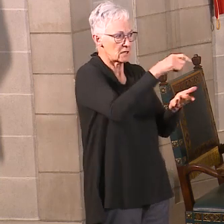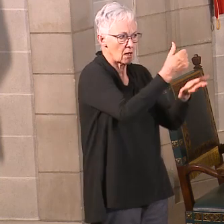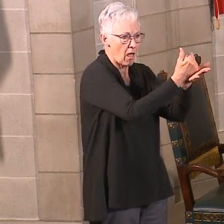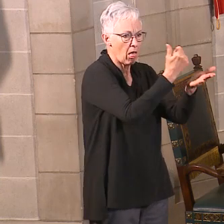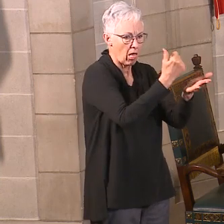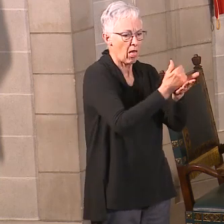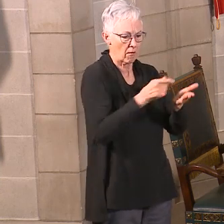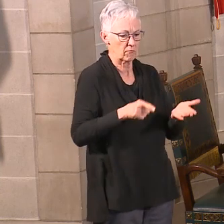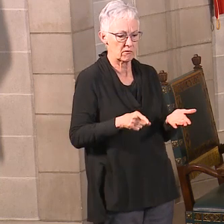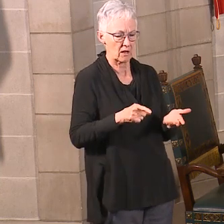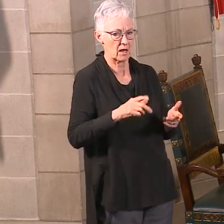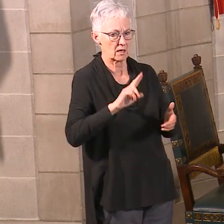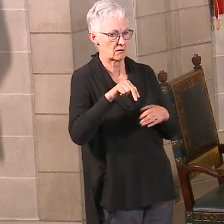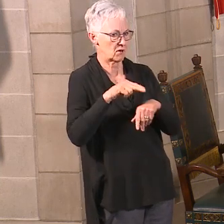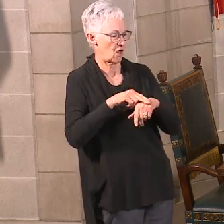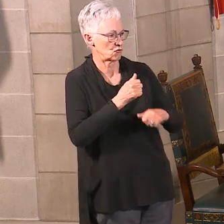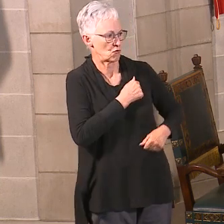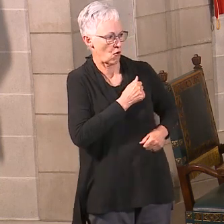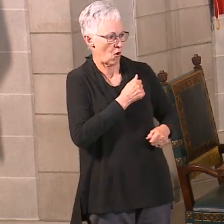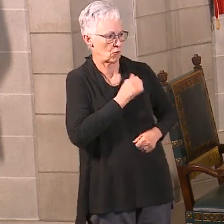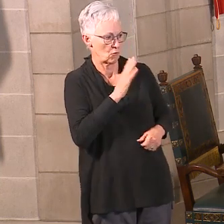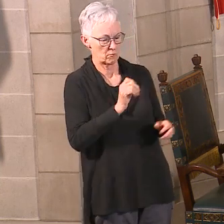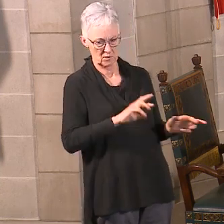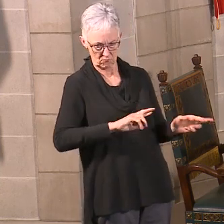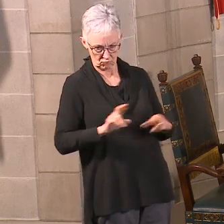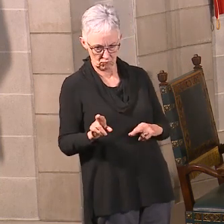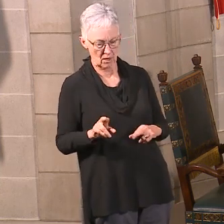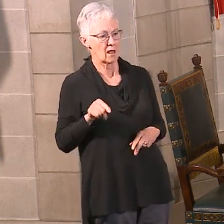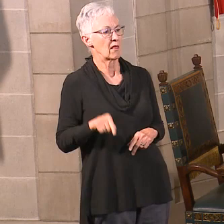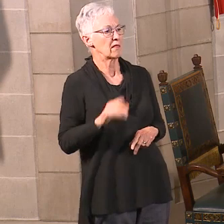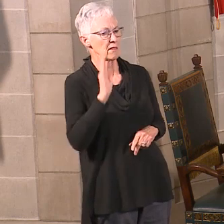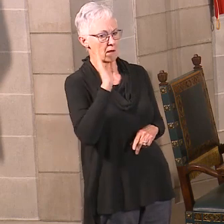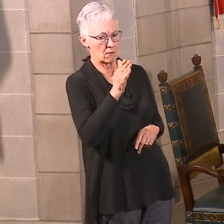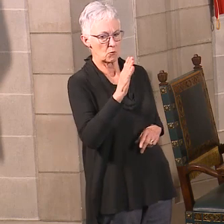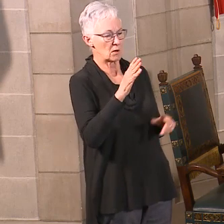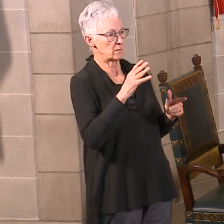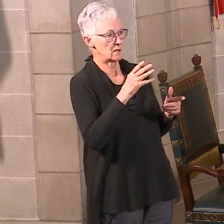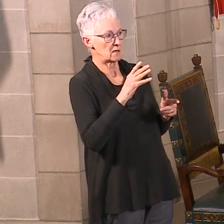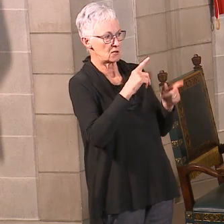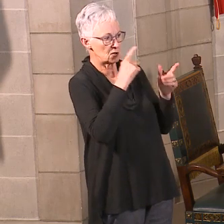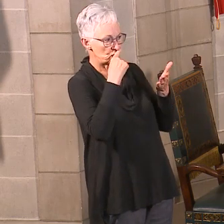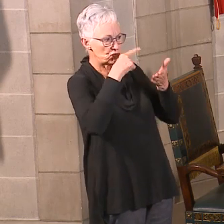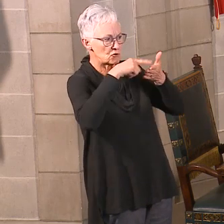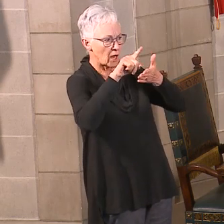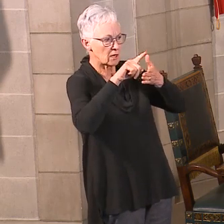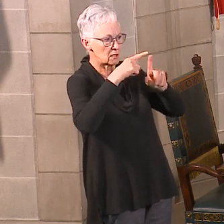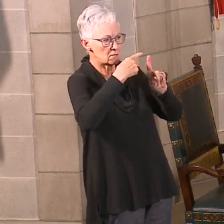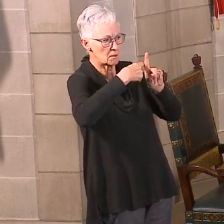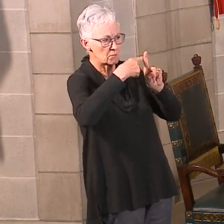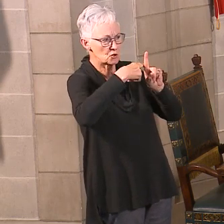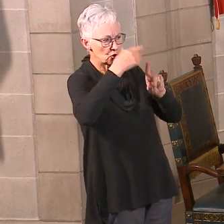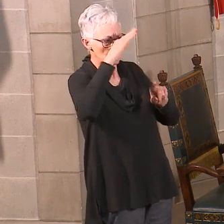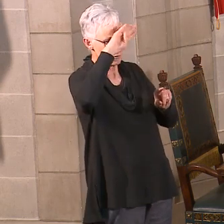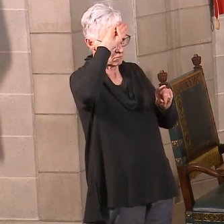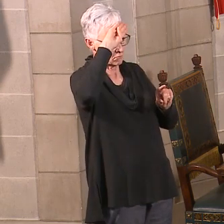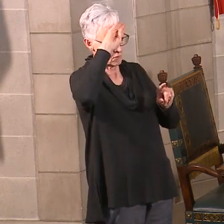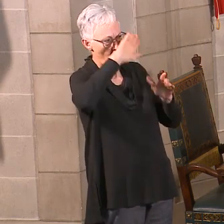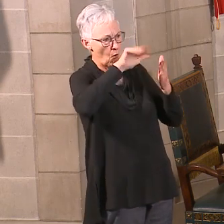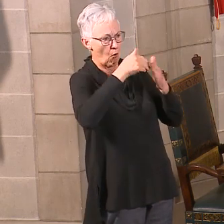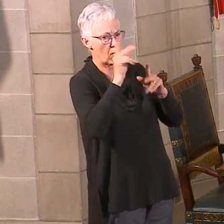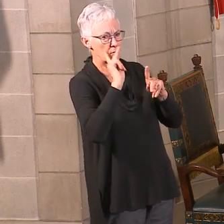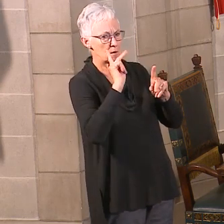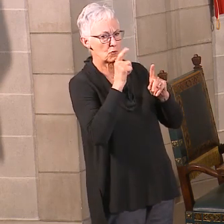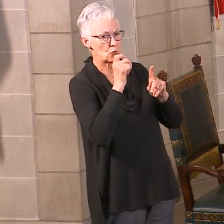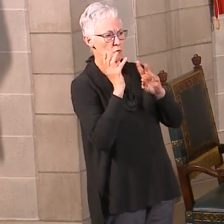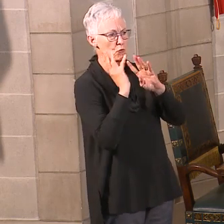that. I believe they're also going to be taking the temperatures of anybody who goes into those dorms to, again, just make sure that we're monitoring the health of folks that are